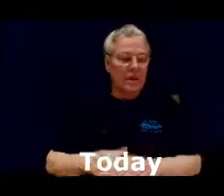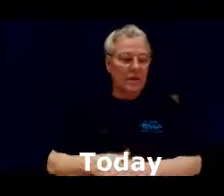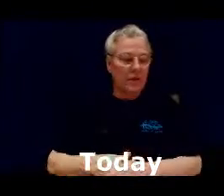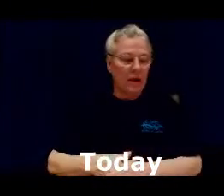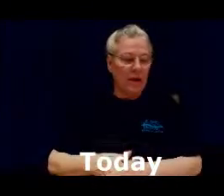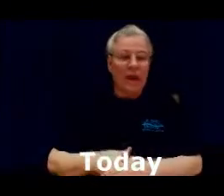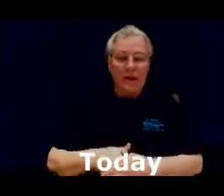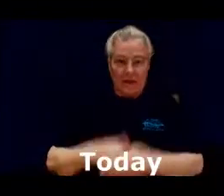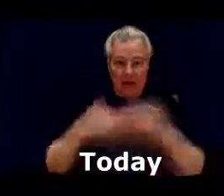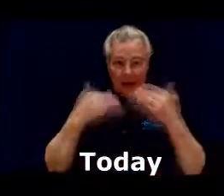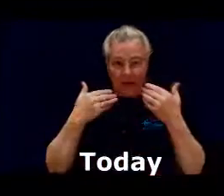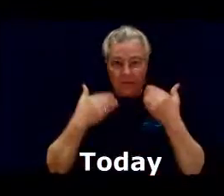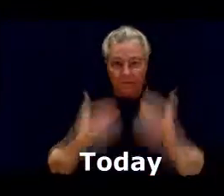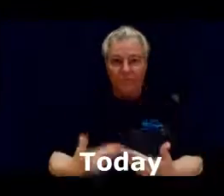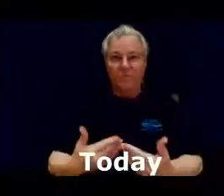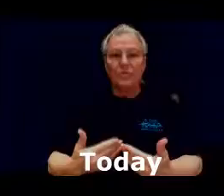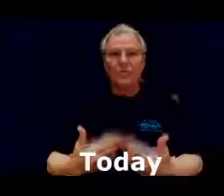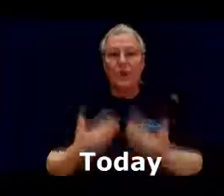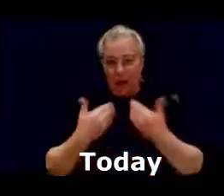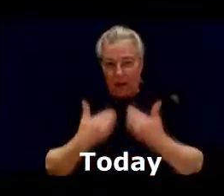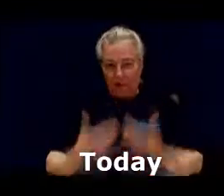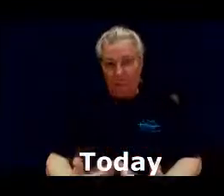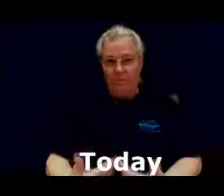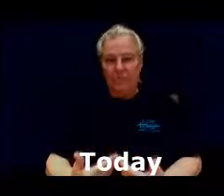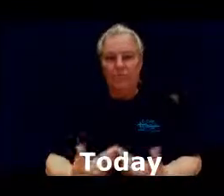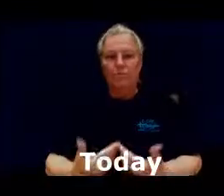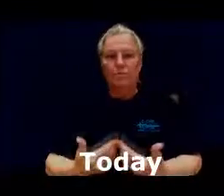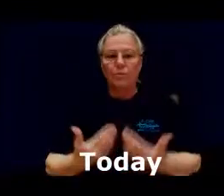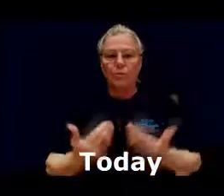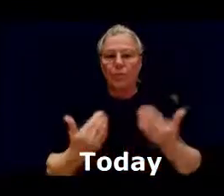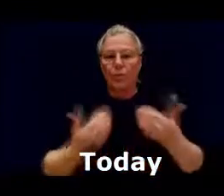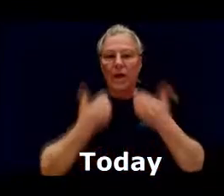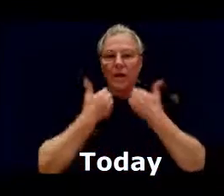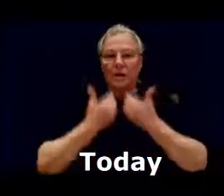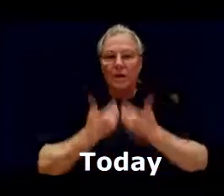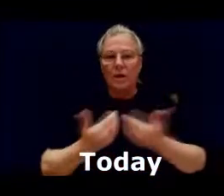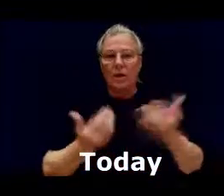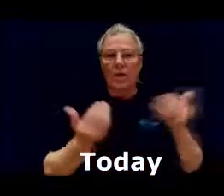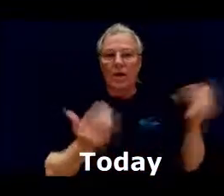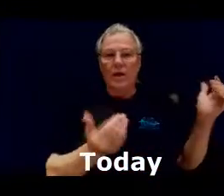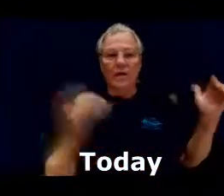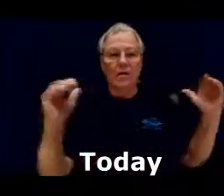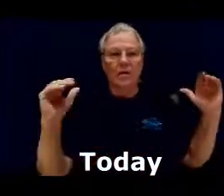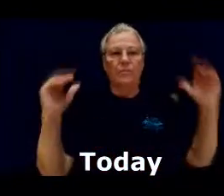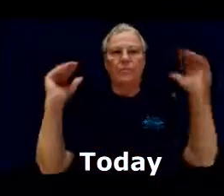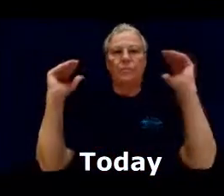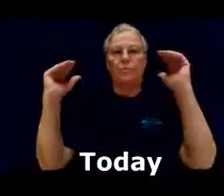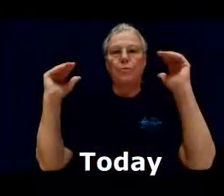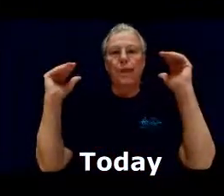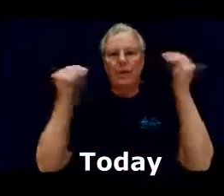same thing today right now just pull both hands kind of bit